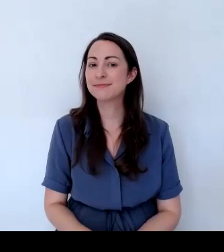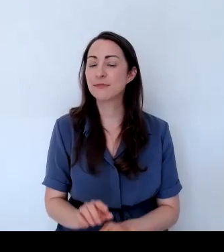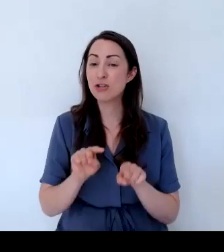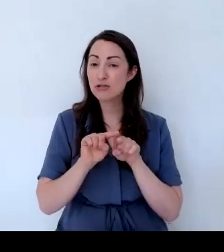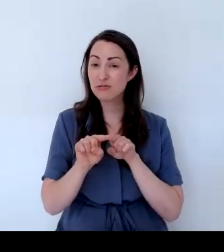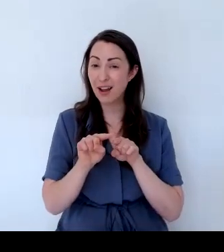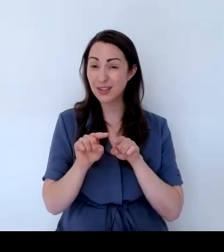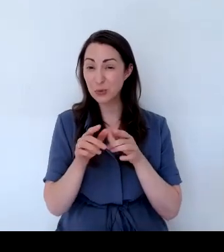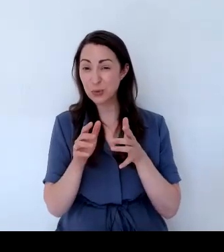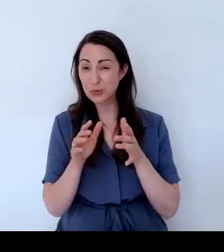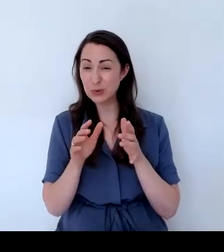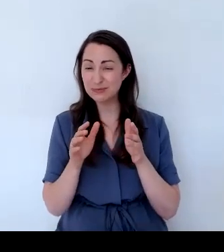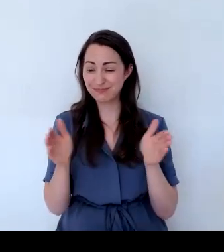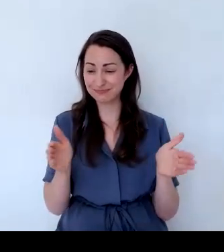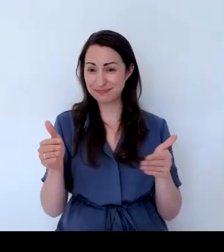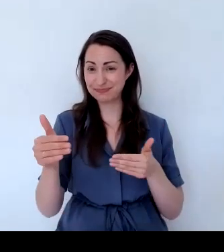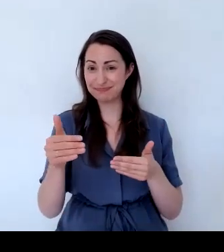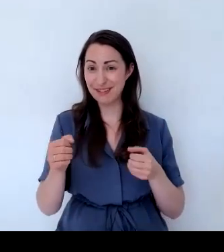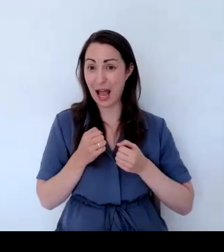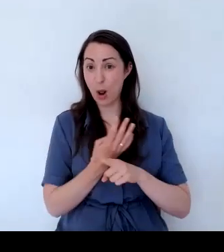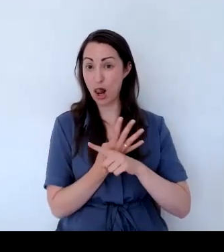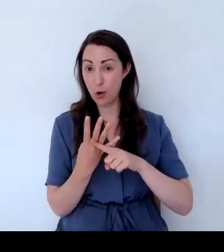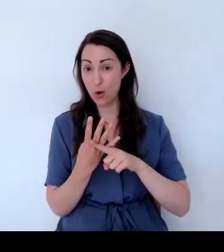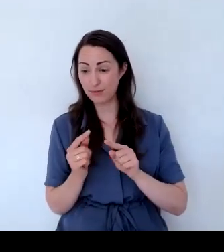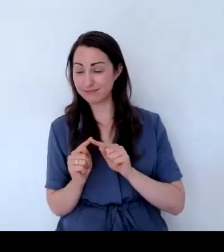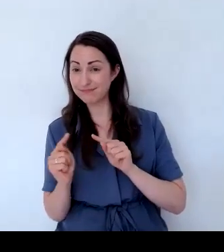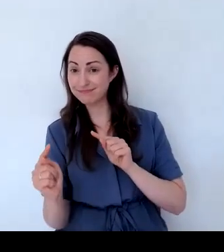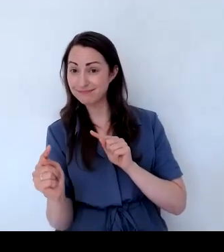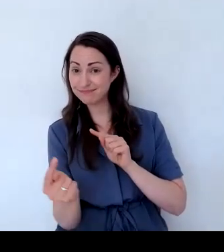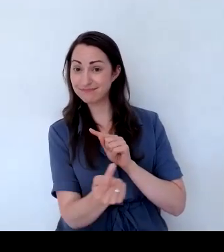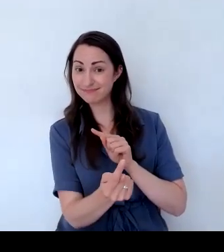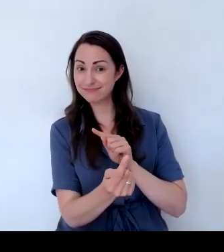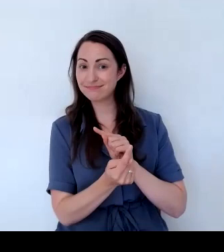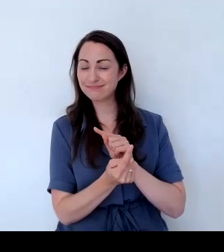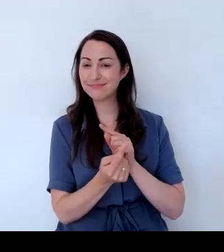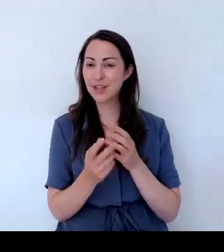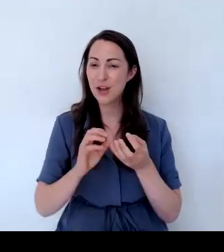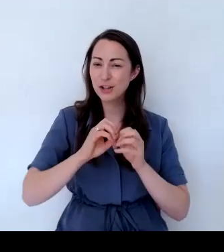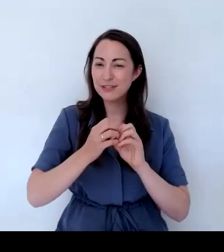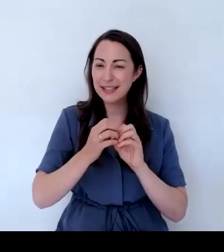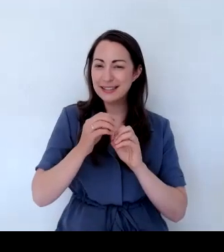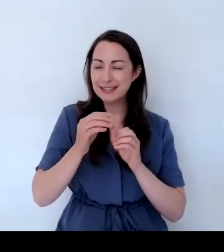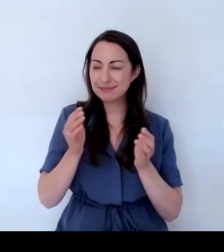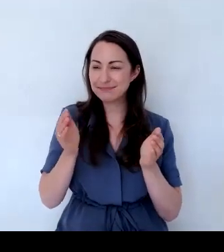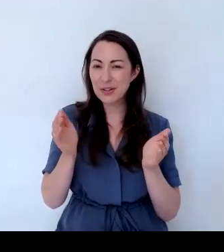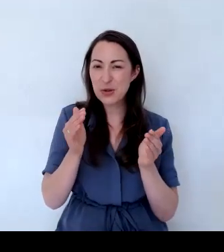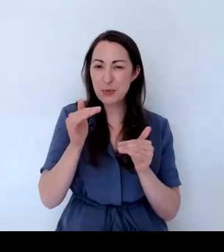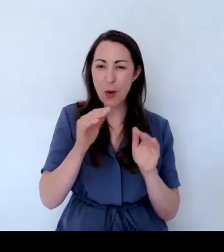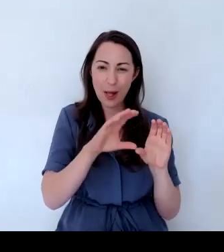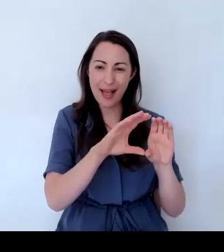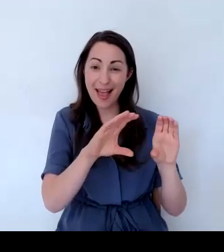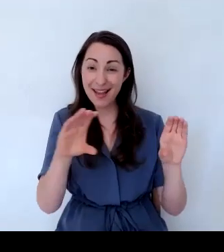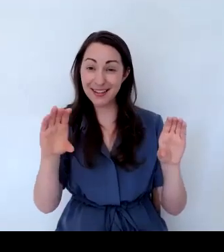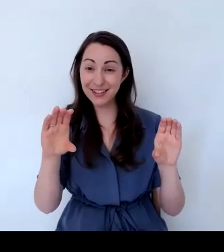and our workspace, which where the polytunnels are. And we've made a sort of little hedge here, a little sort of stone